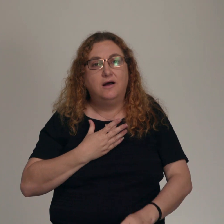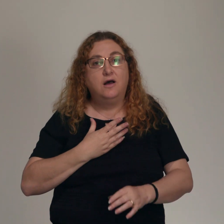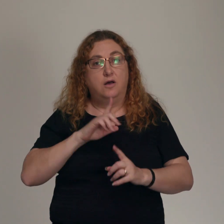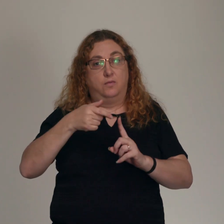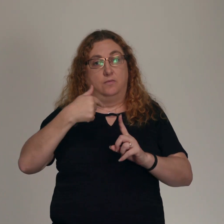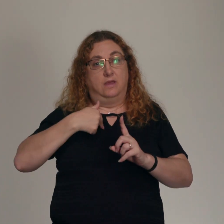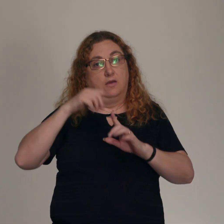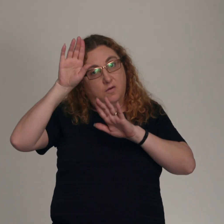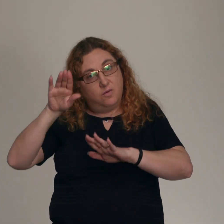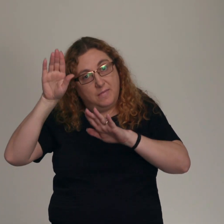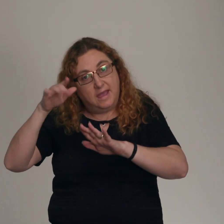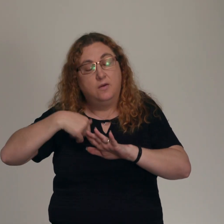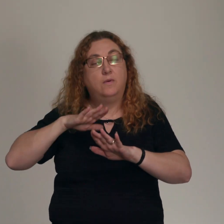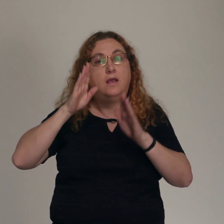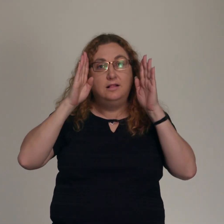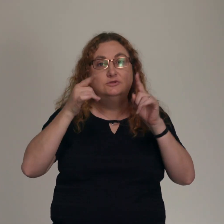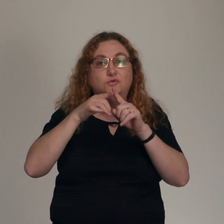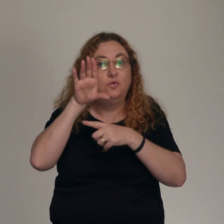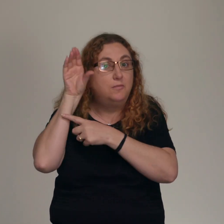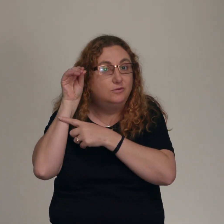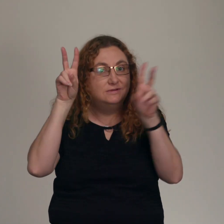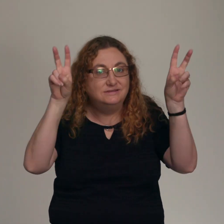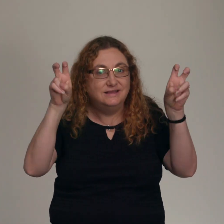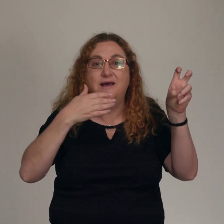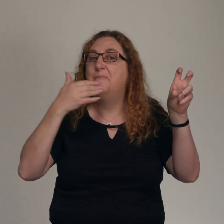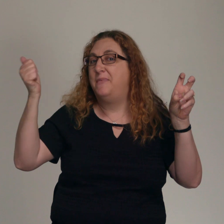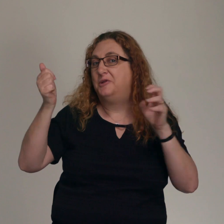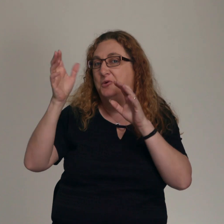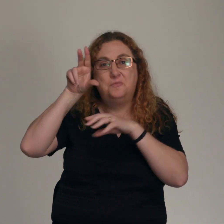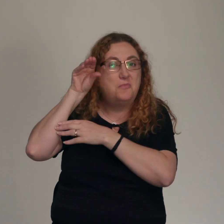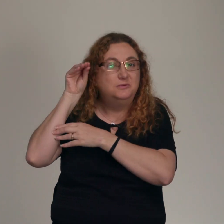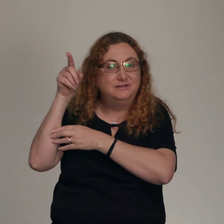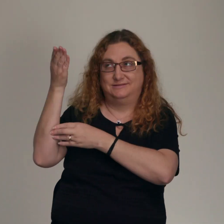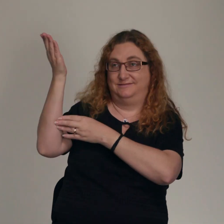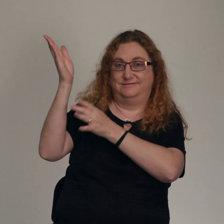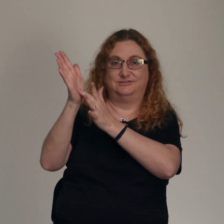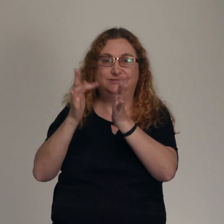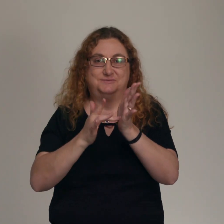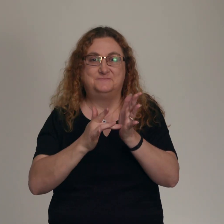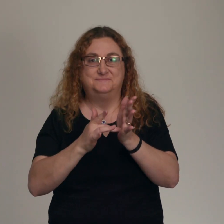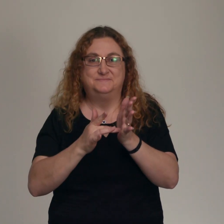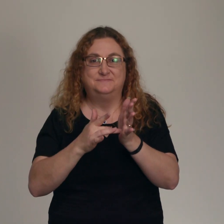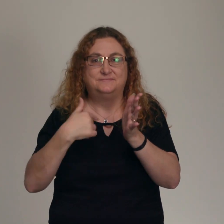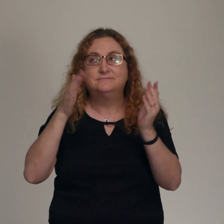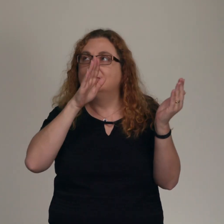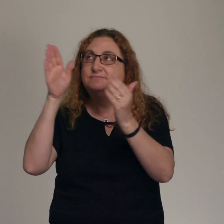So we listen to Moses. We listen to the better Moses. We listen to our rescuer and deliverer, Jesus.